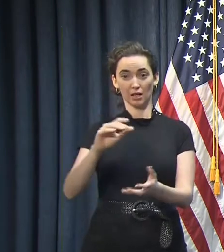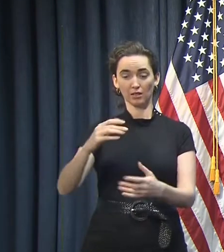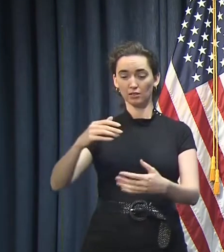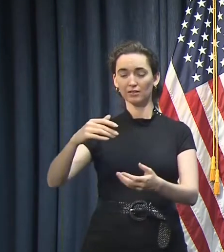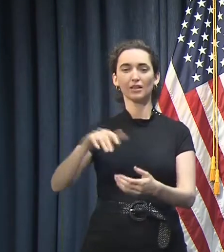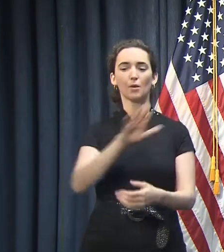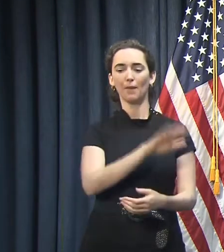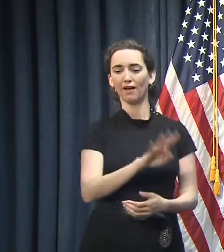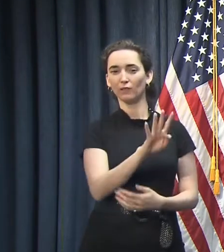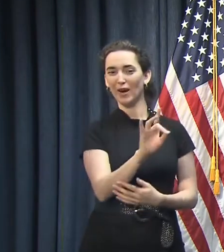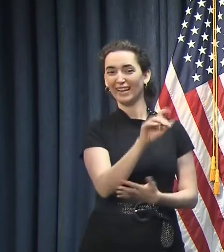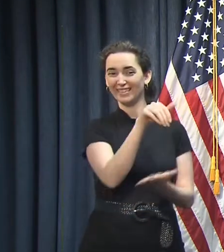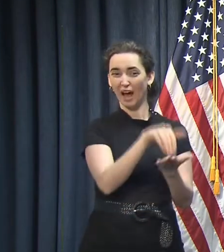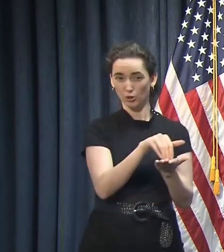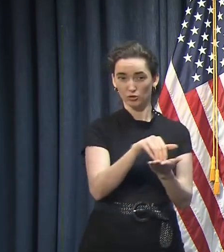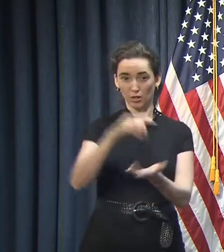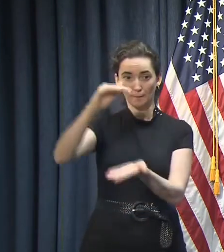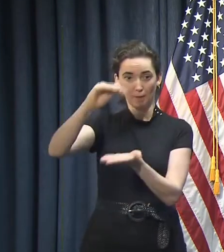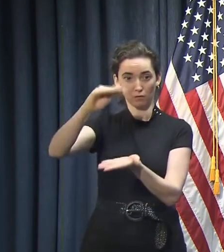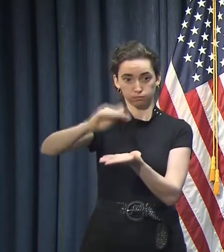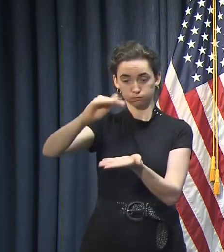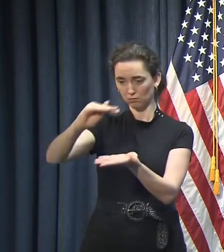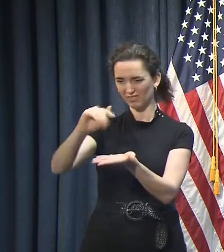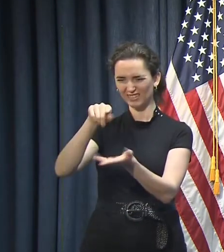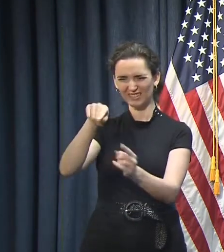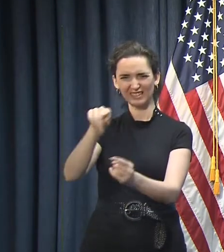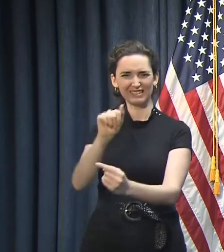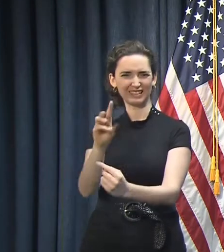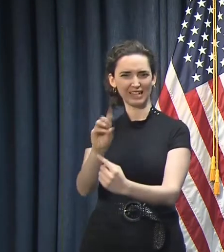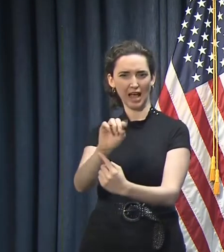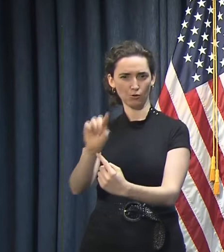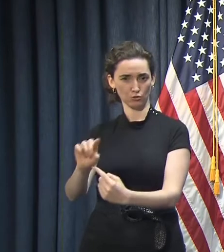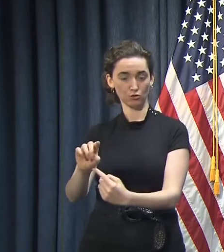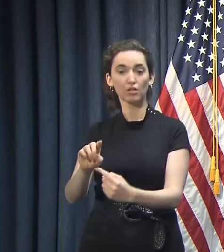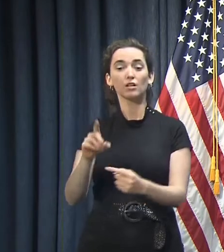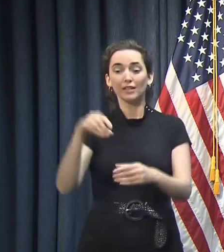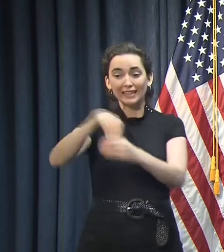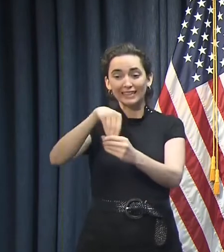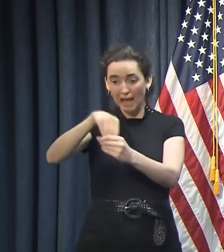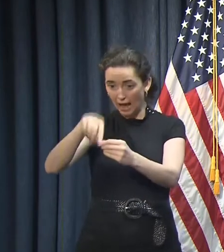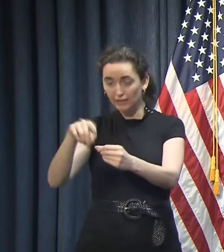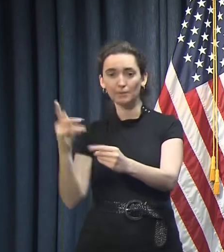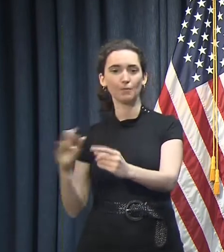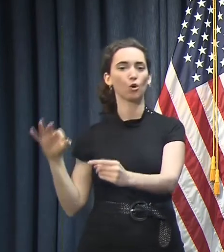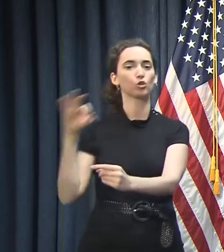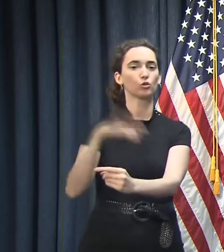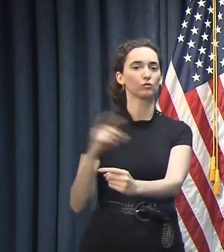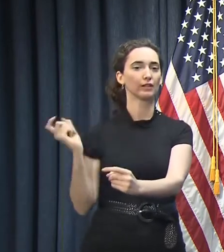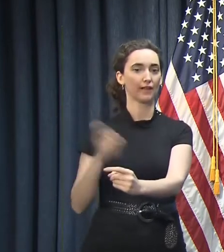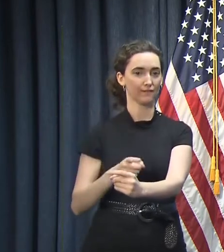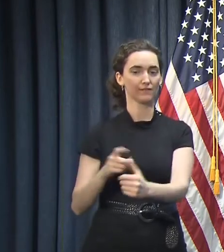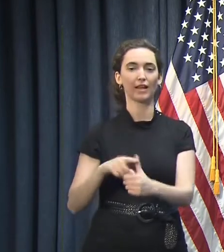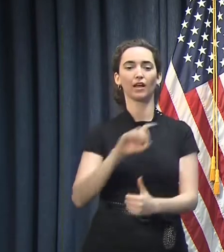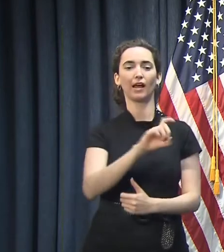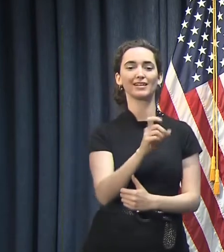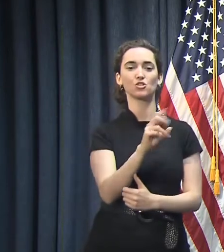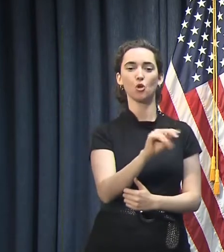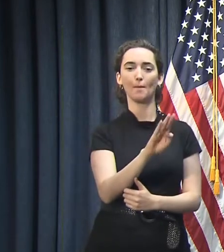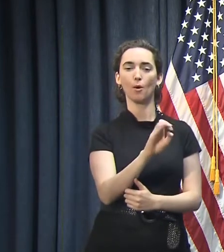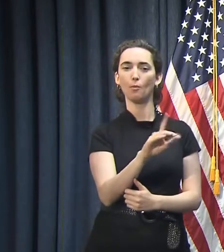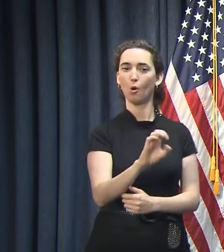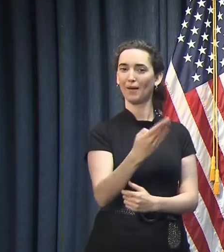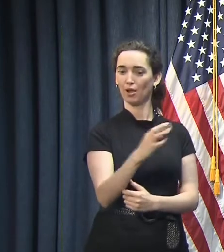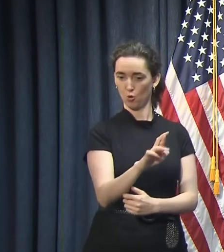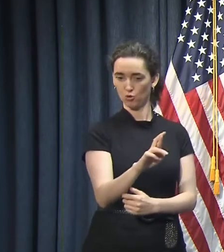And all of the raw materials were donated. Exxon Mobil, for example, here in Baton Rouge donated 4,600 gallons of